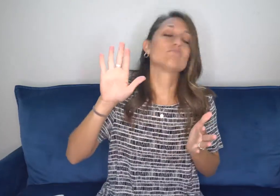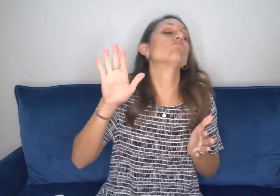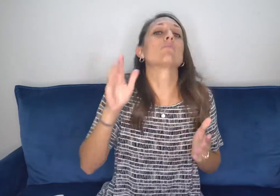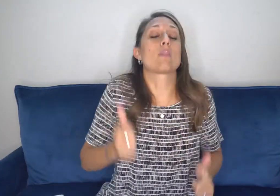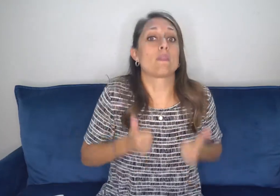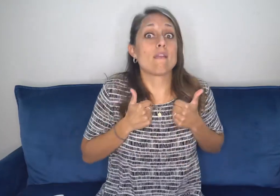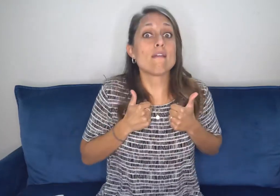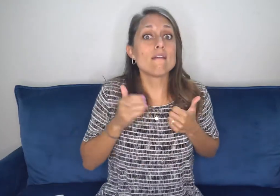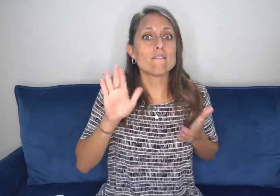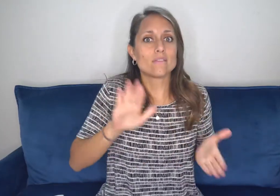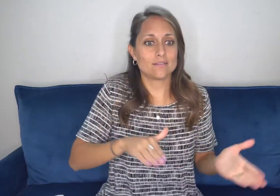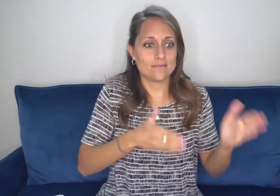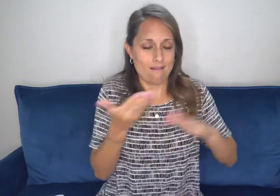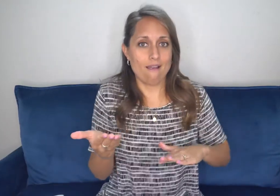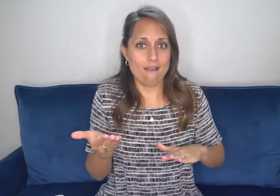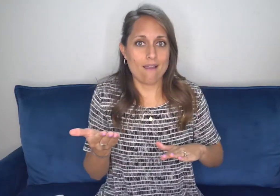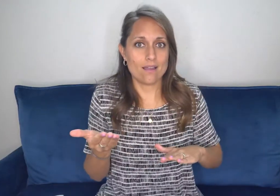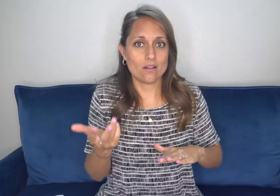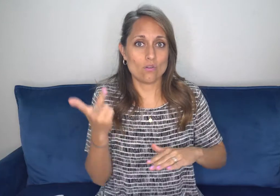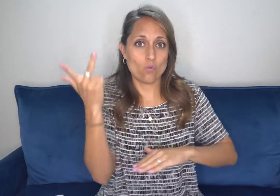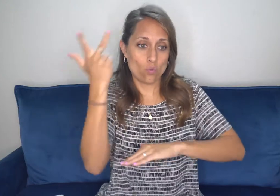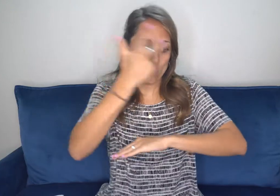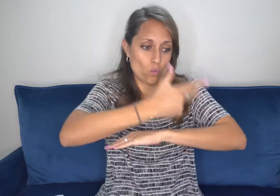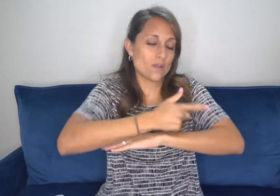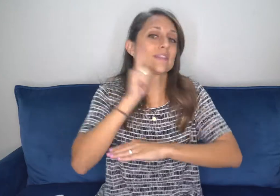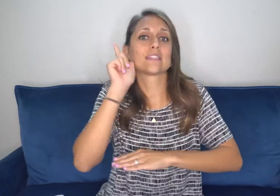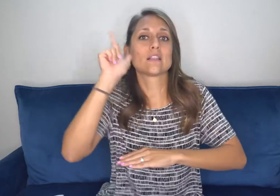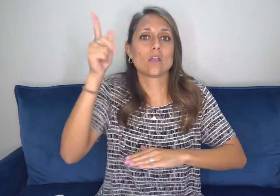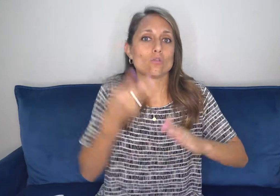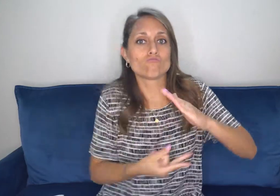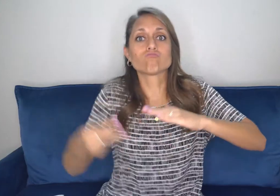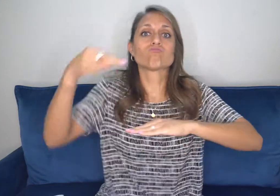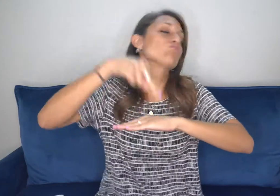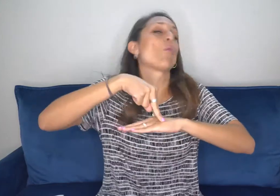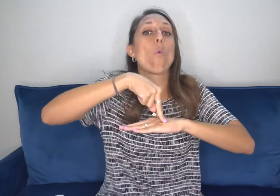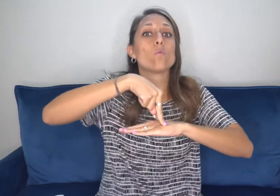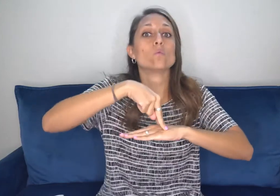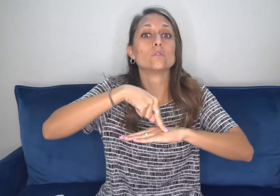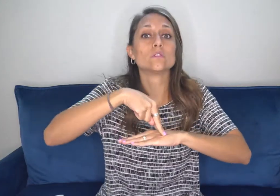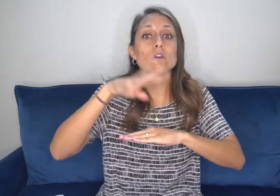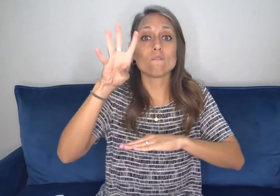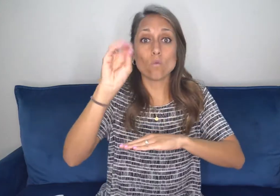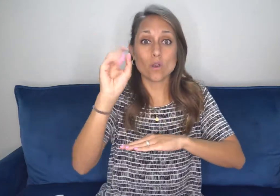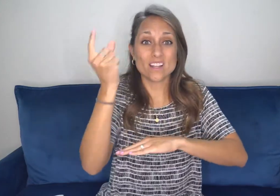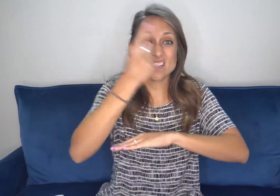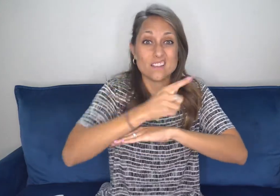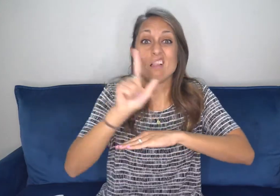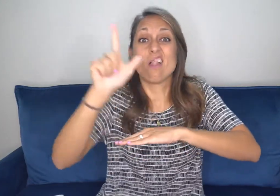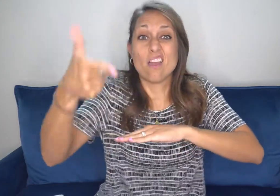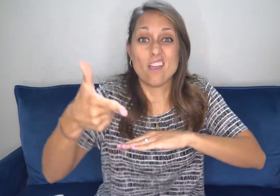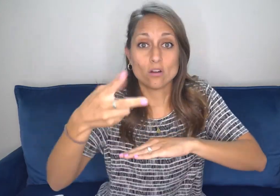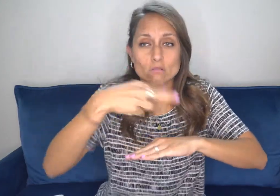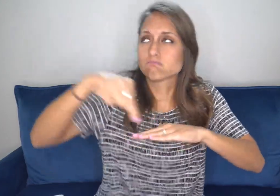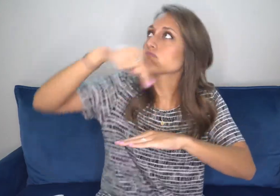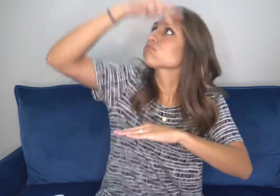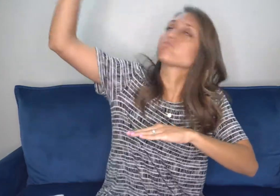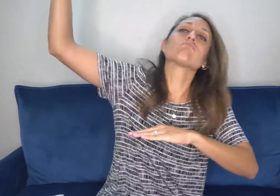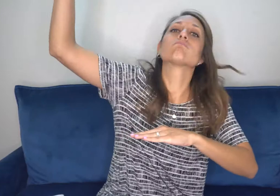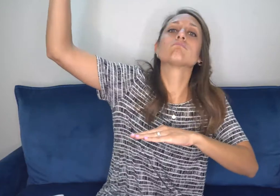he died. He rose three days later, conquering death. He remained on this earth for 40 days and then